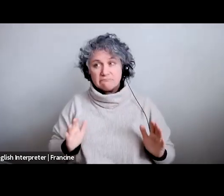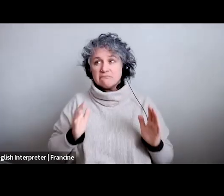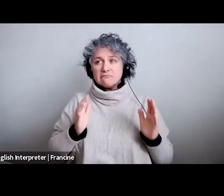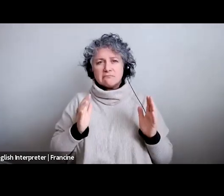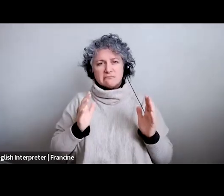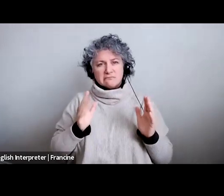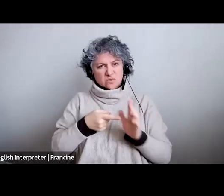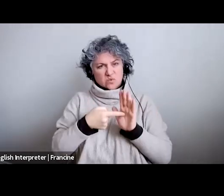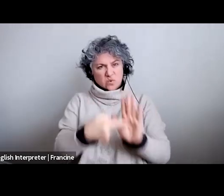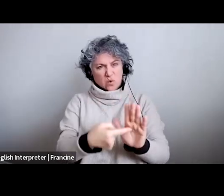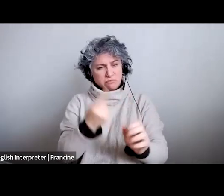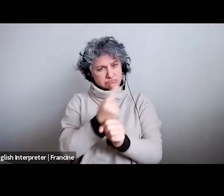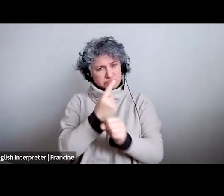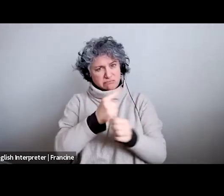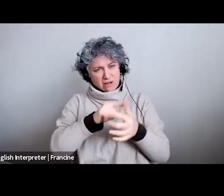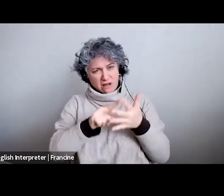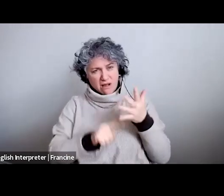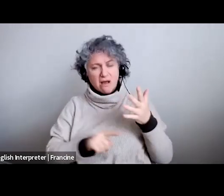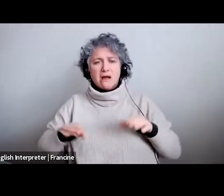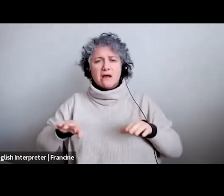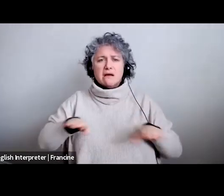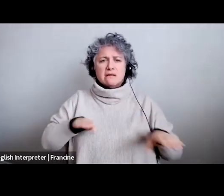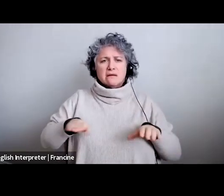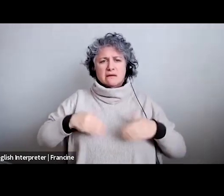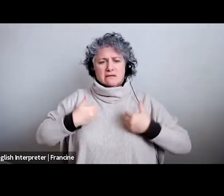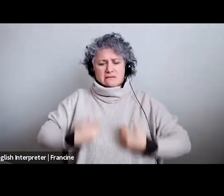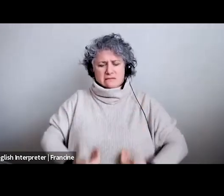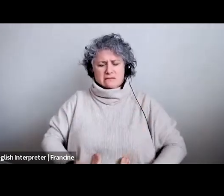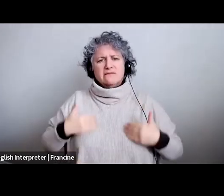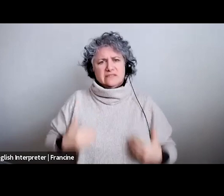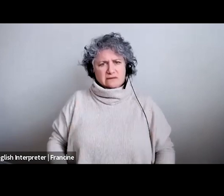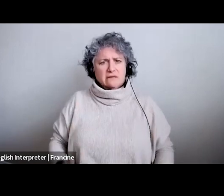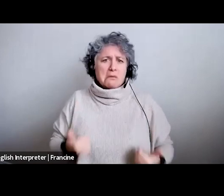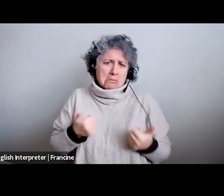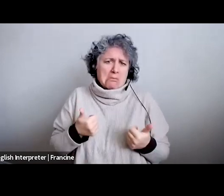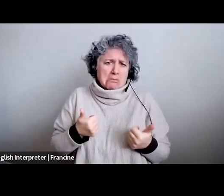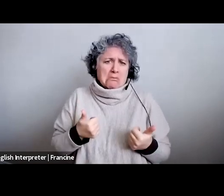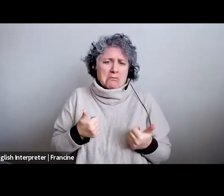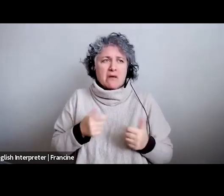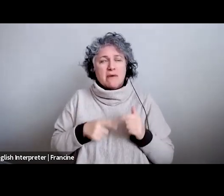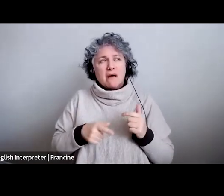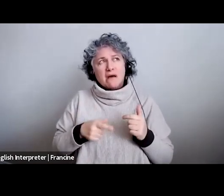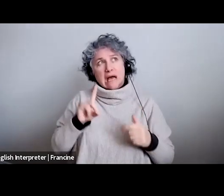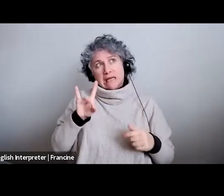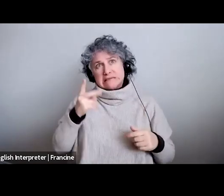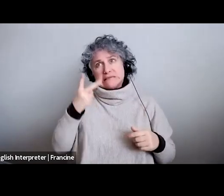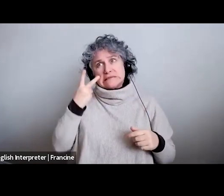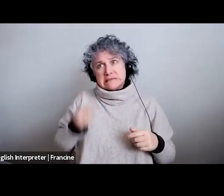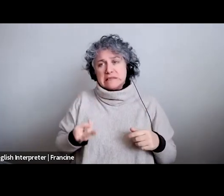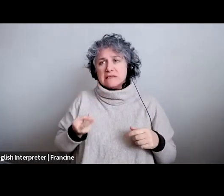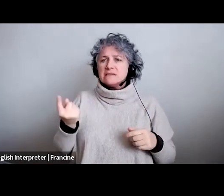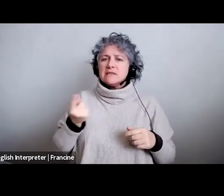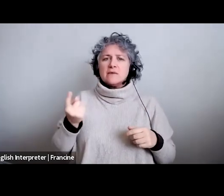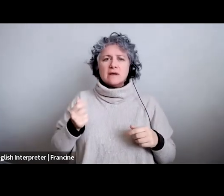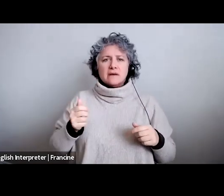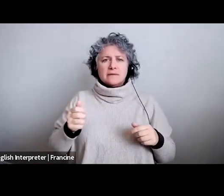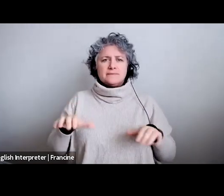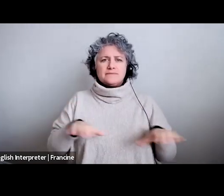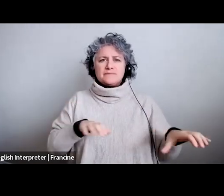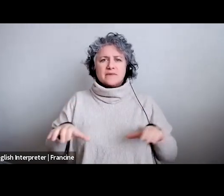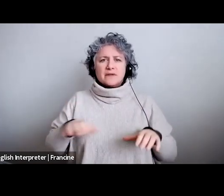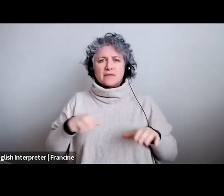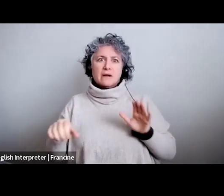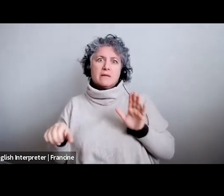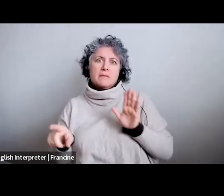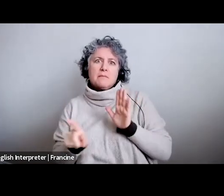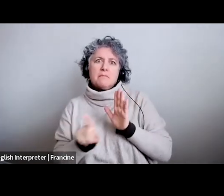yet still showing them a bit physical i mean i have seen that before where someone has maybe done it and then kind of knocked themselves against the wall